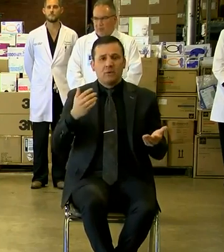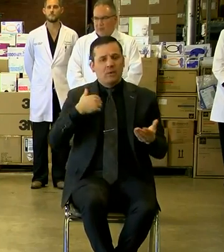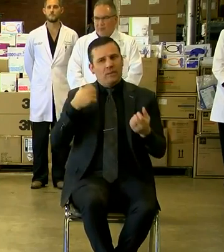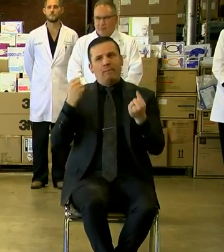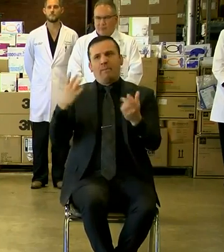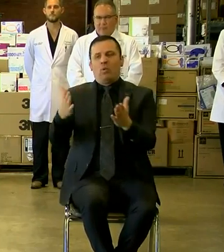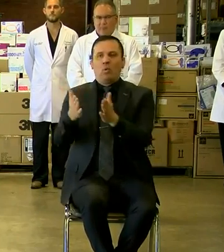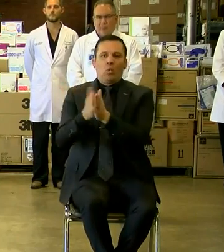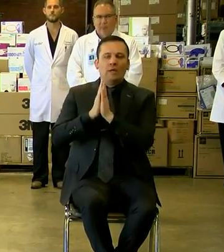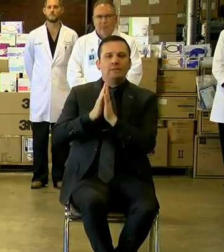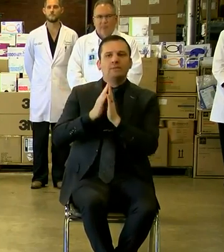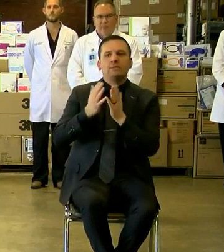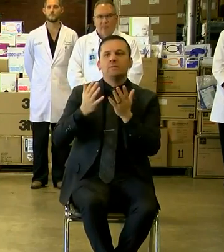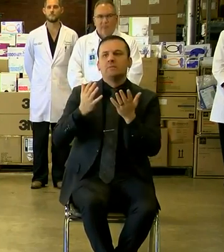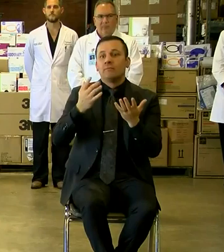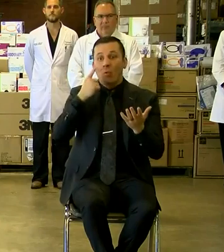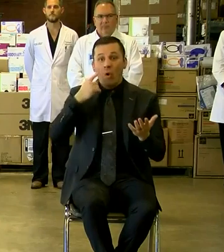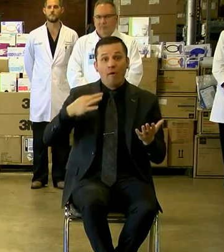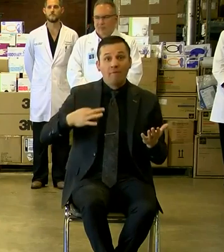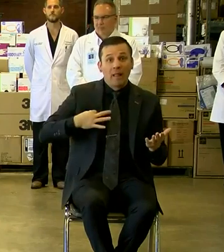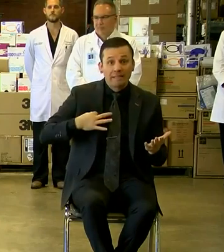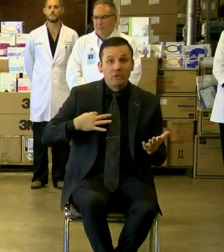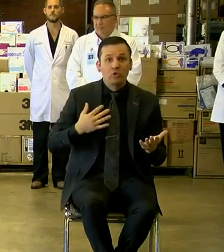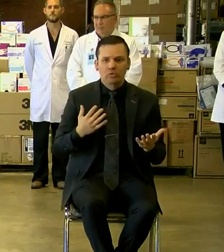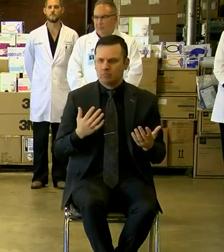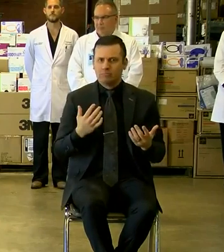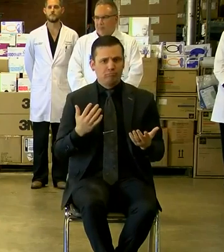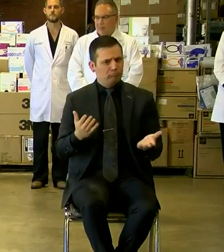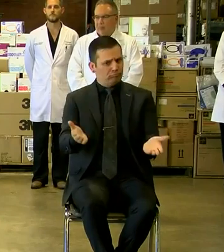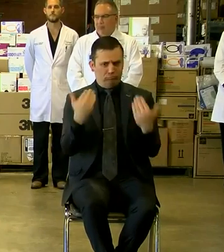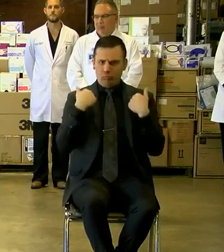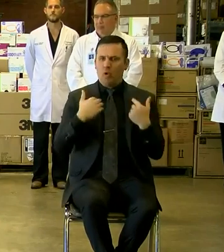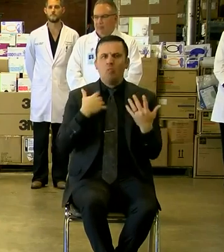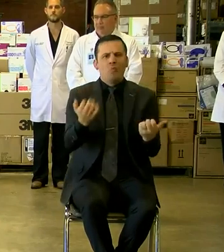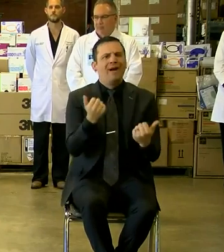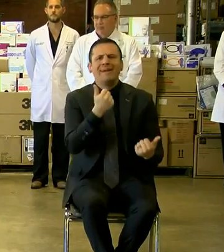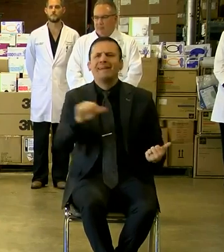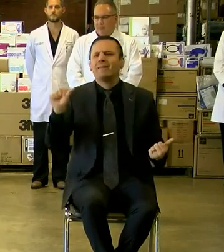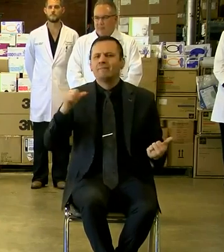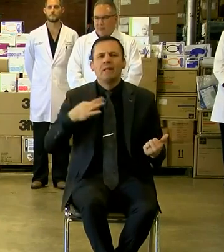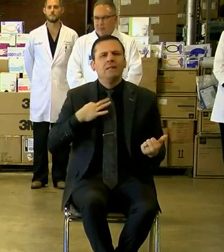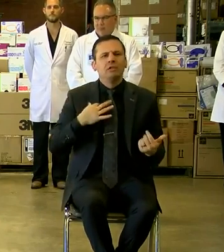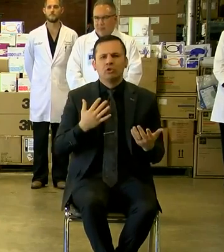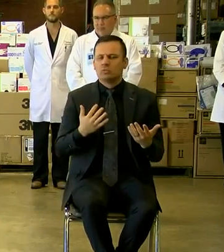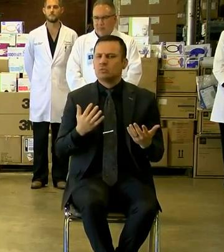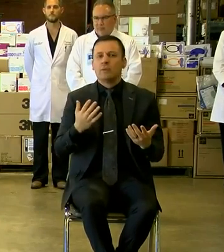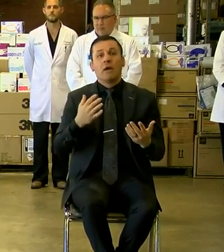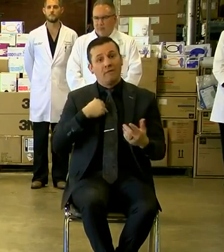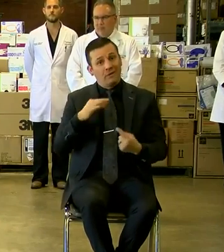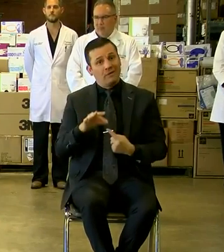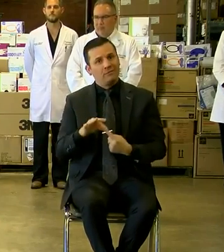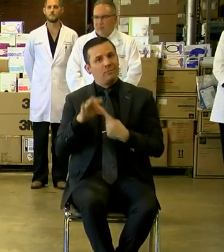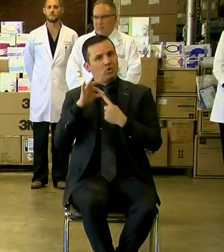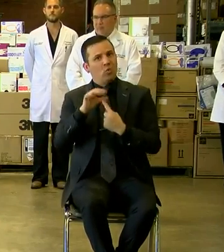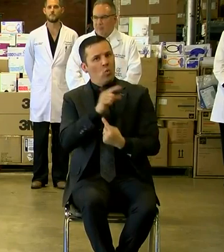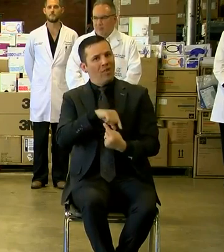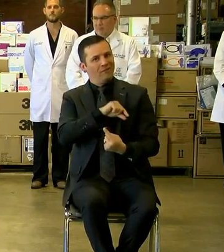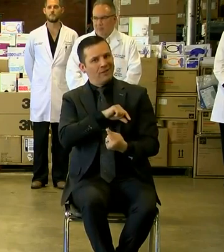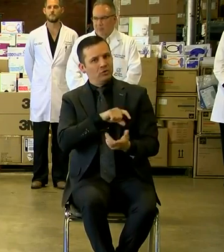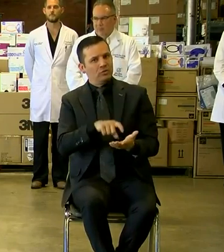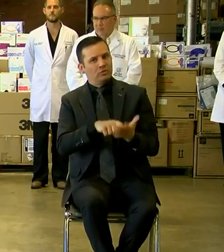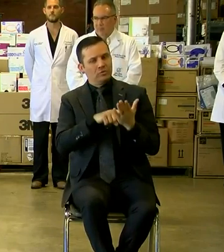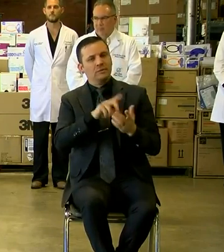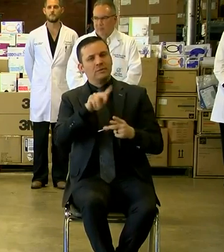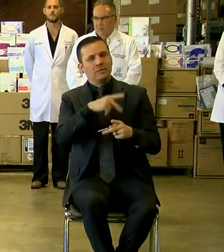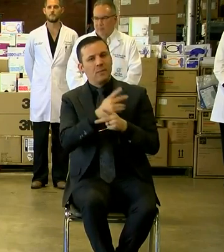requests by people to volunteer. And we want any type of volunteer we can get. There is a special qualification type